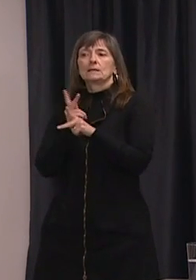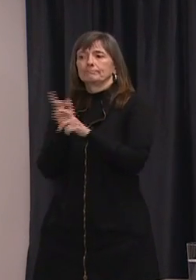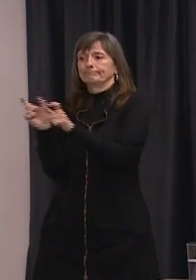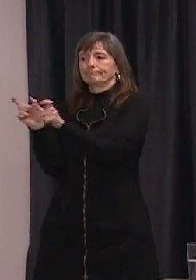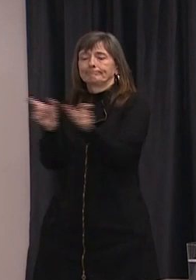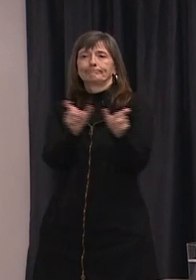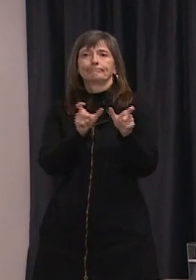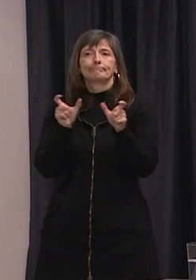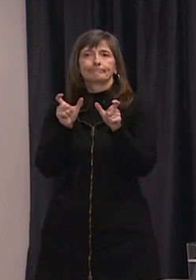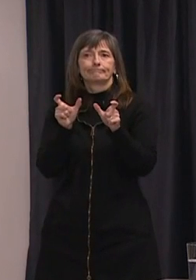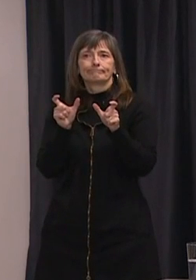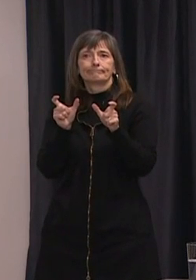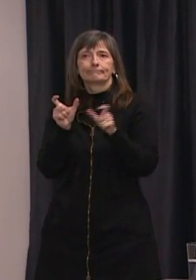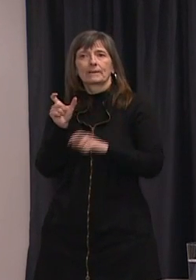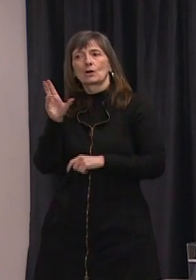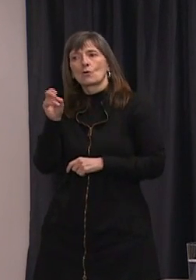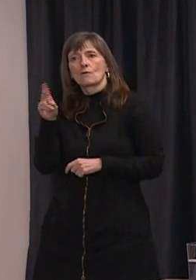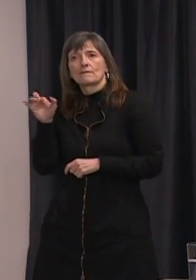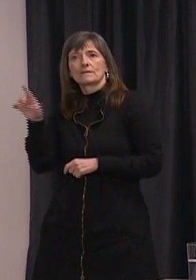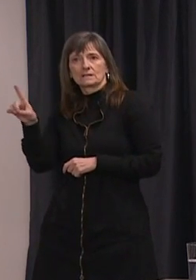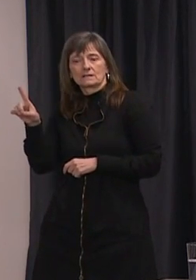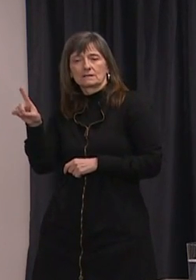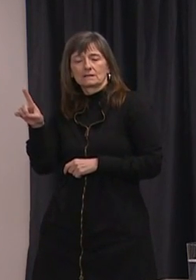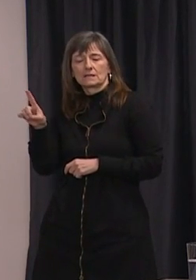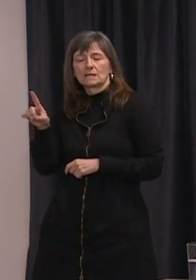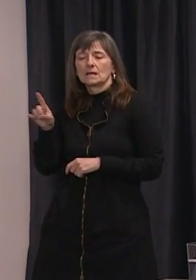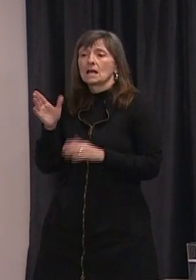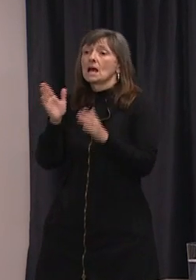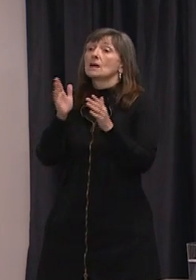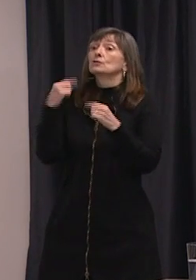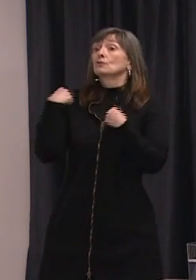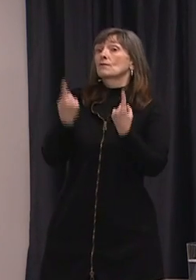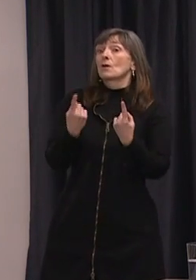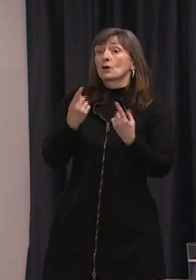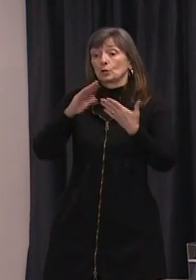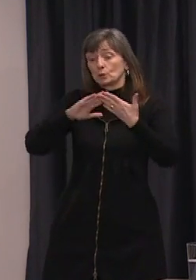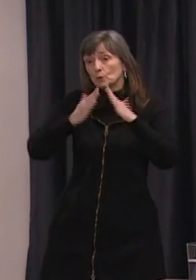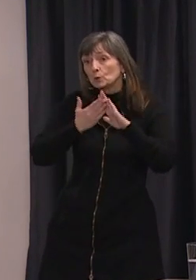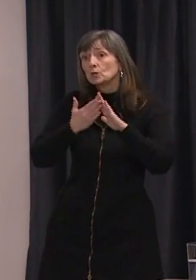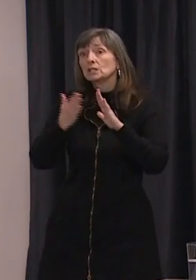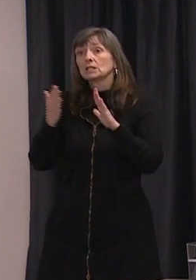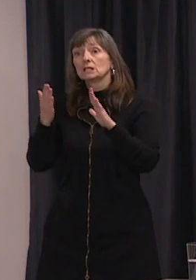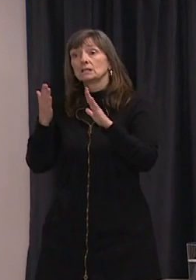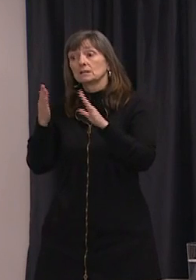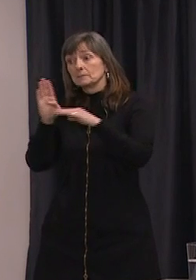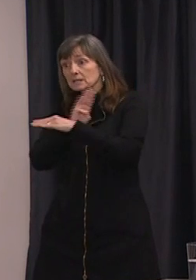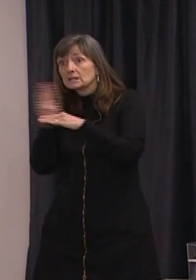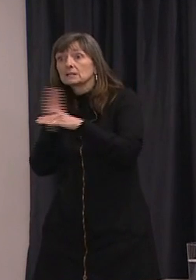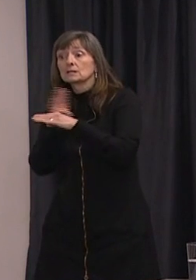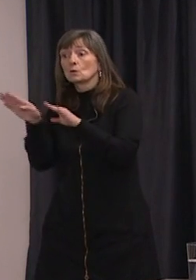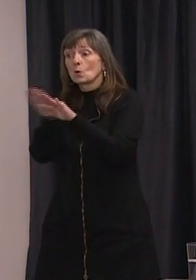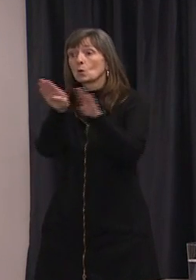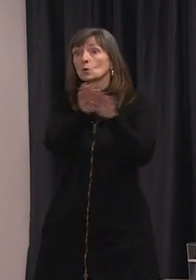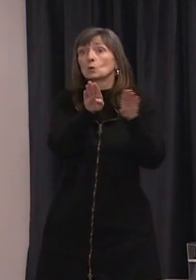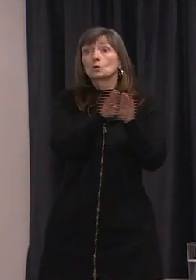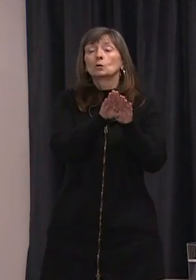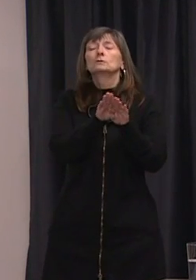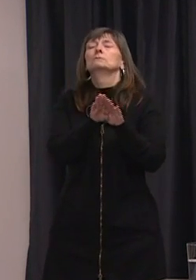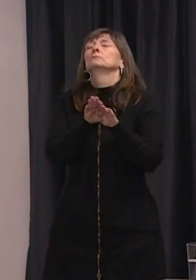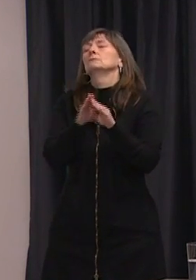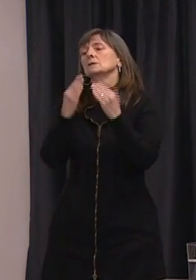businesses, organizations, and municipalities who have been closing their doors and encouraging people to remain at home.